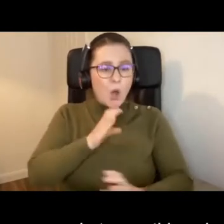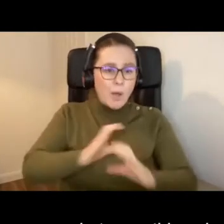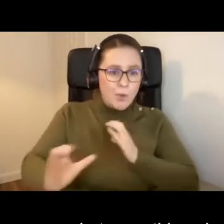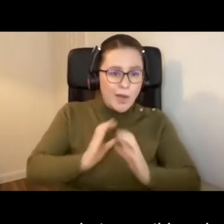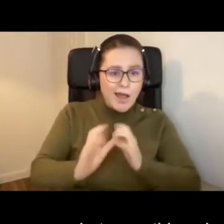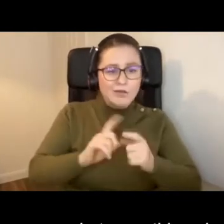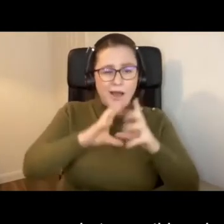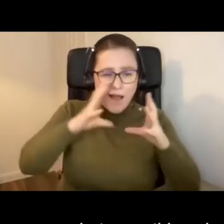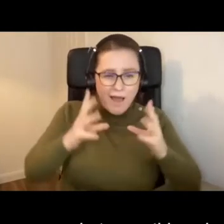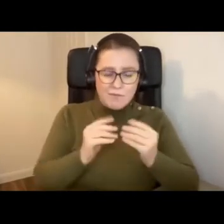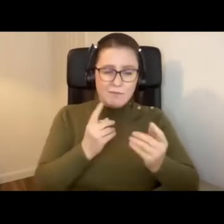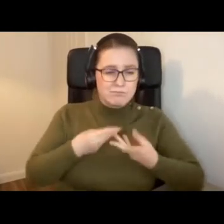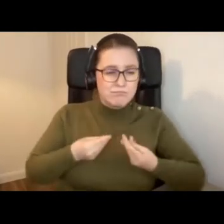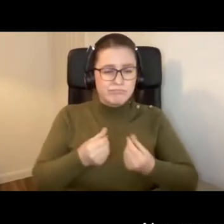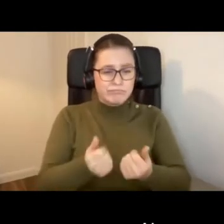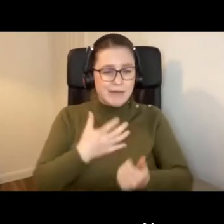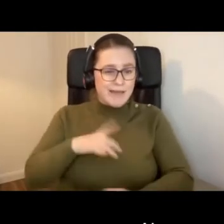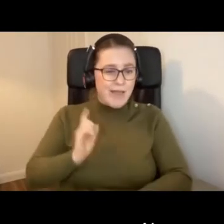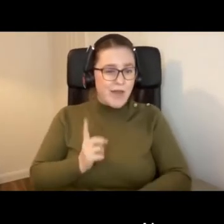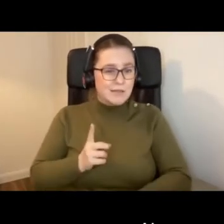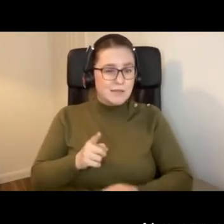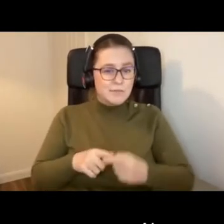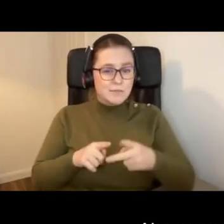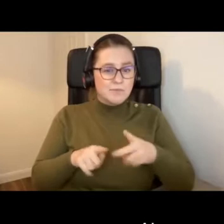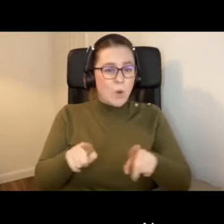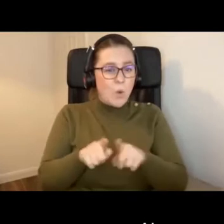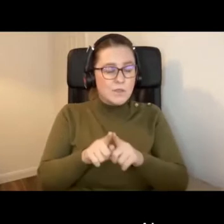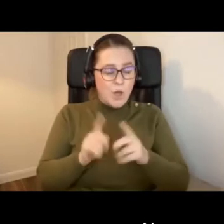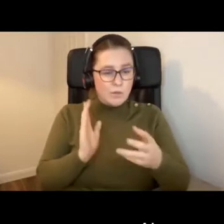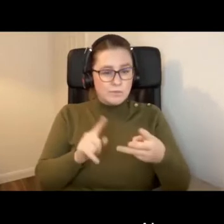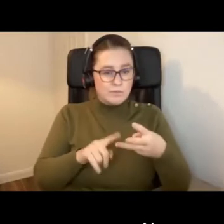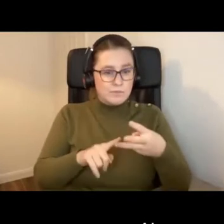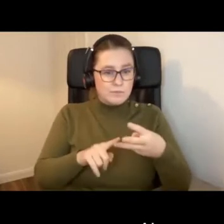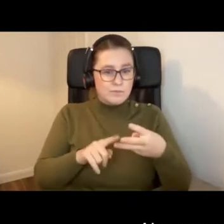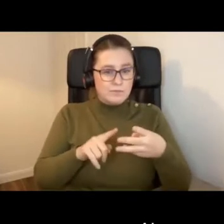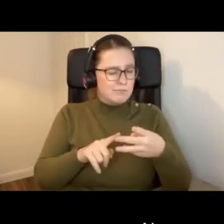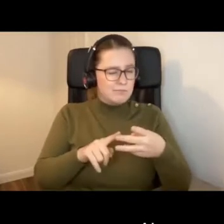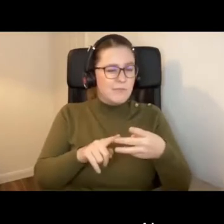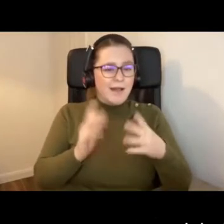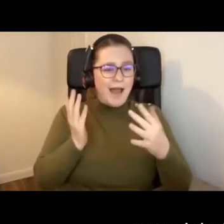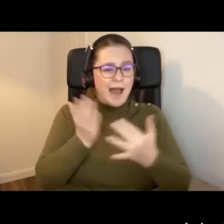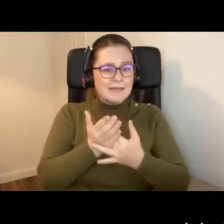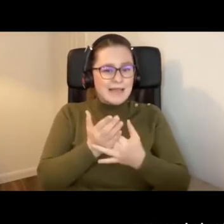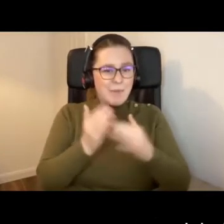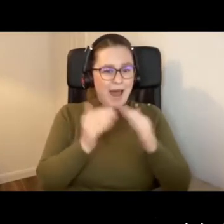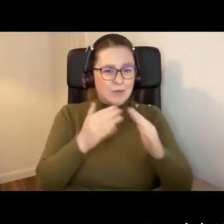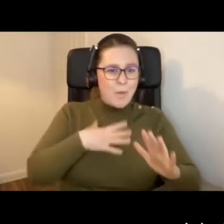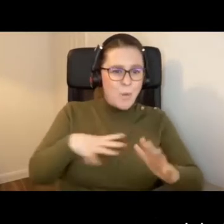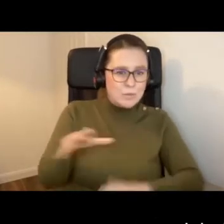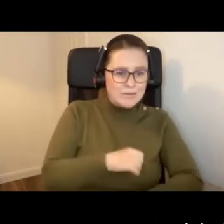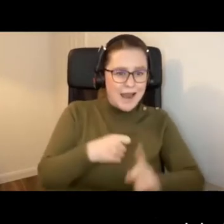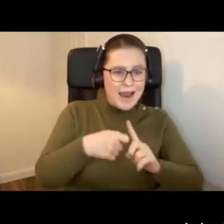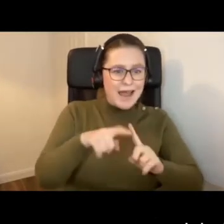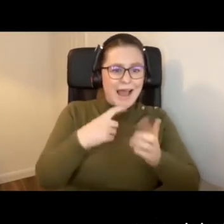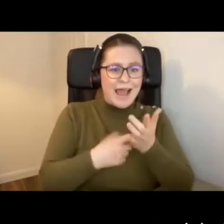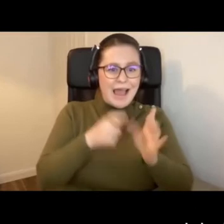and the rest of it. Also accessible housing. I won't take Terry's thunder away from her, I don't suppose, but